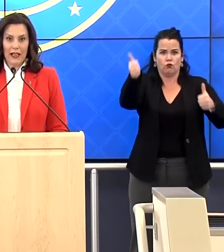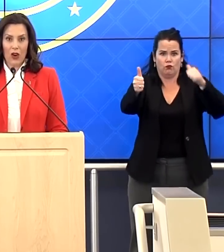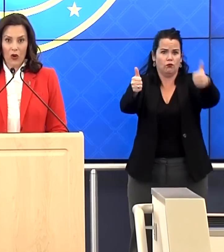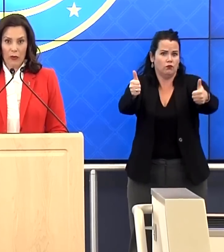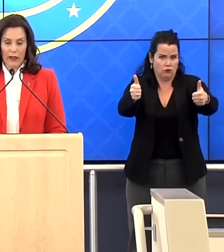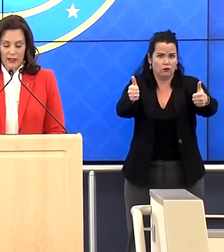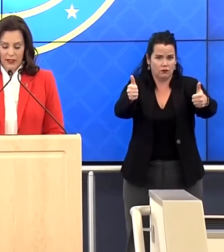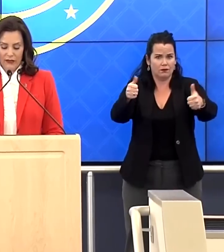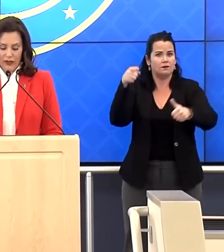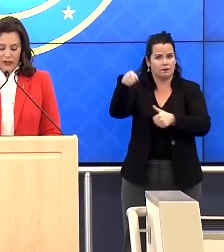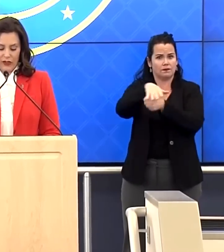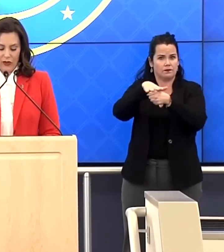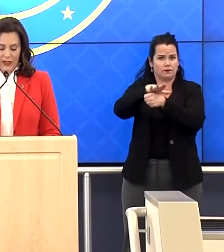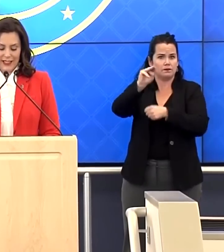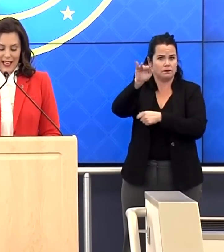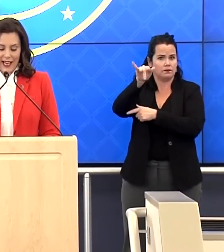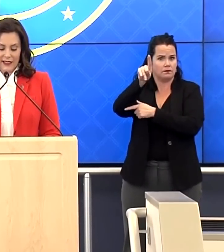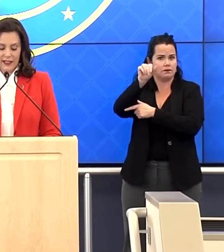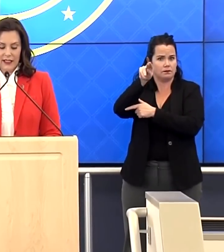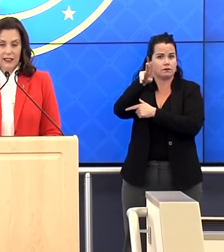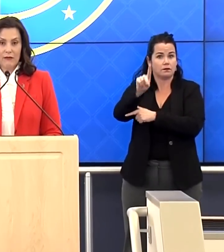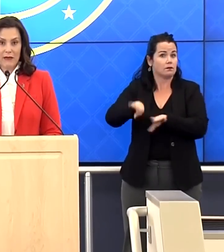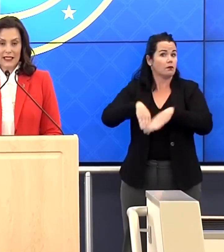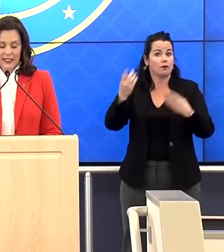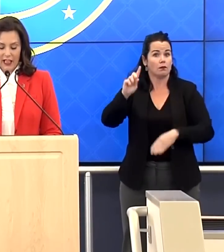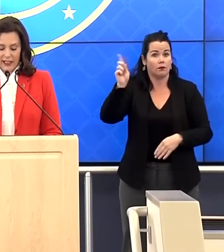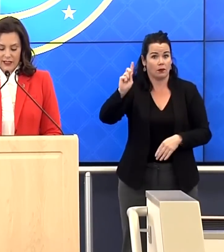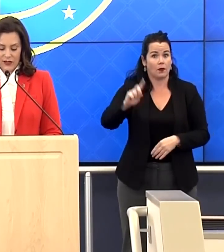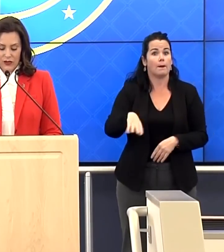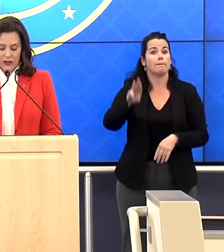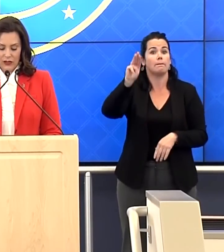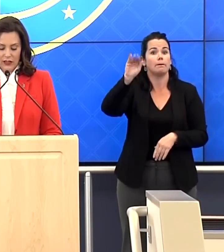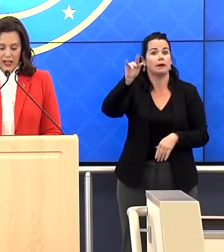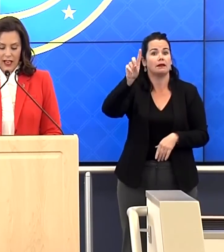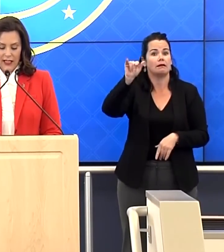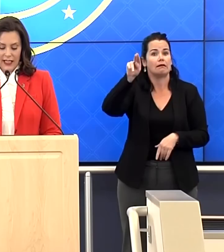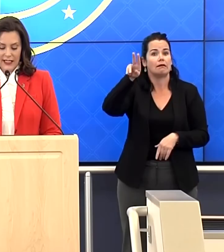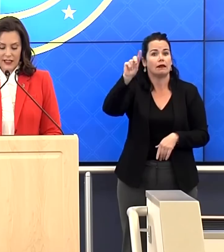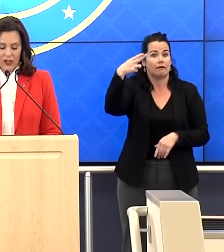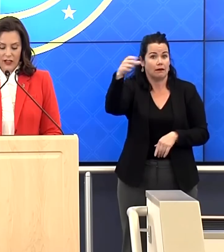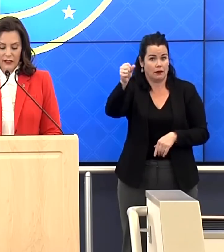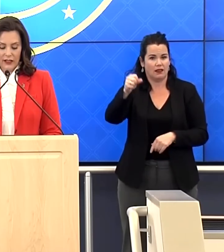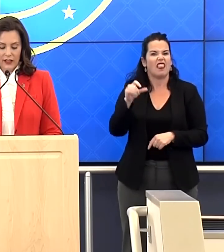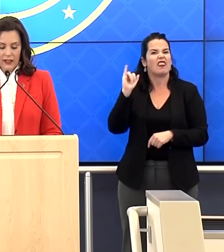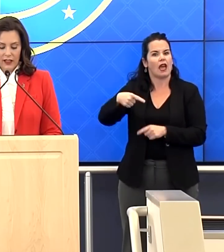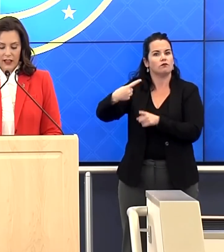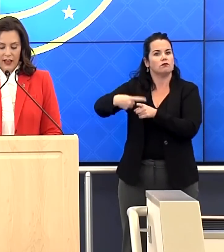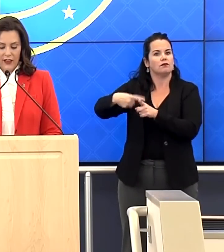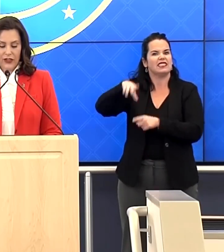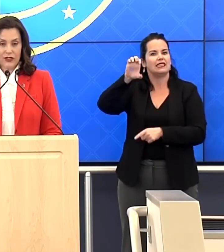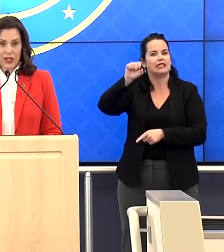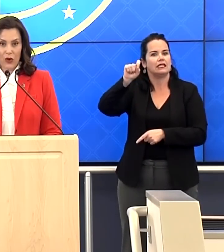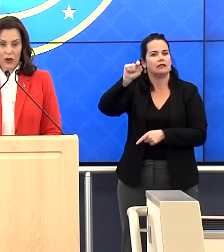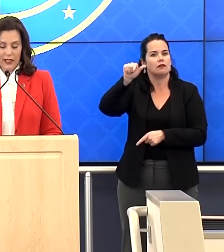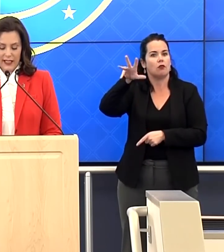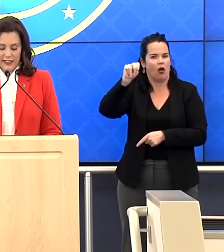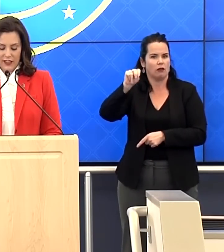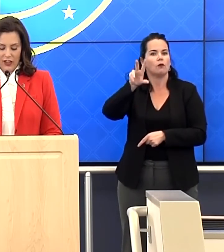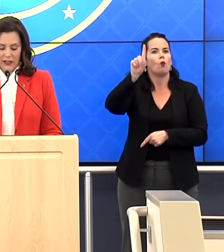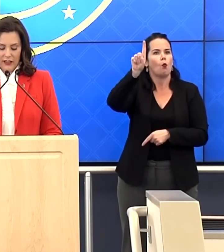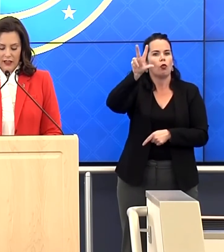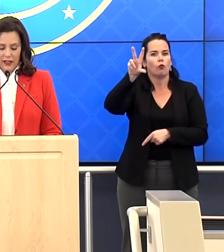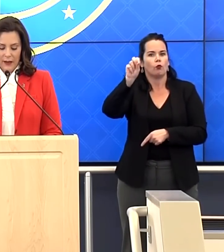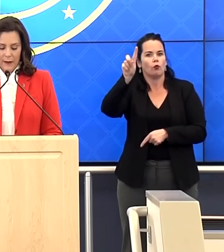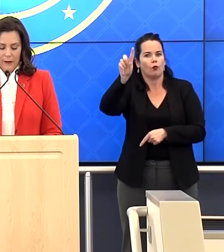remain open until further notice at Midland High School on 1301